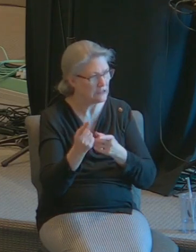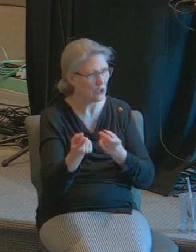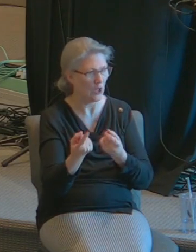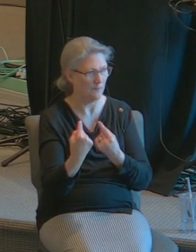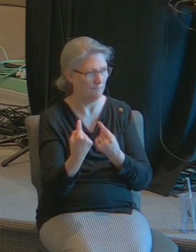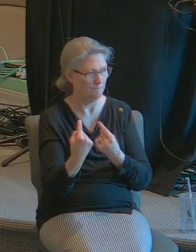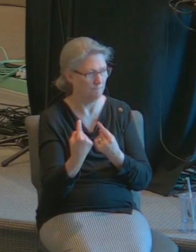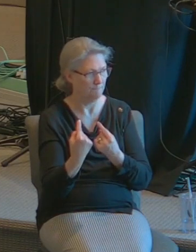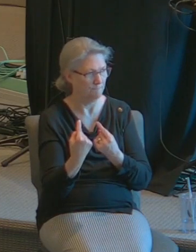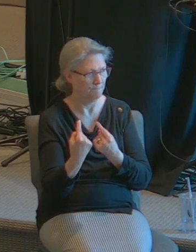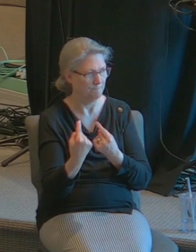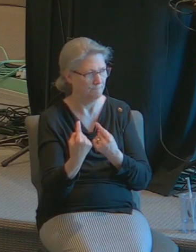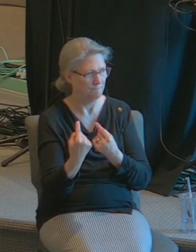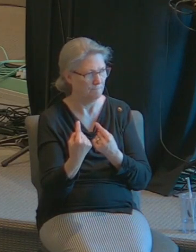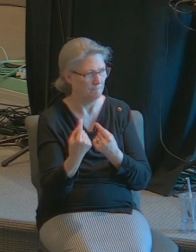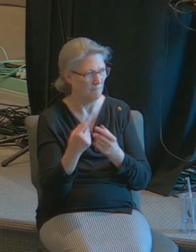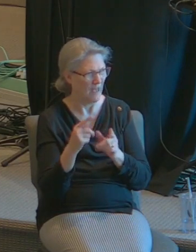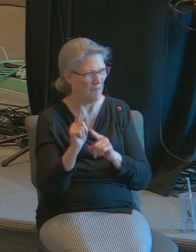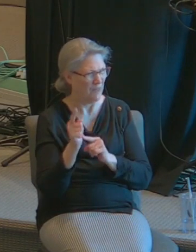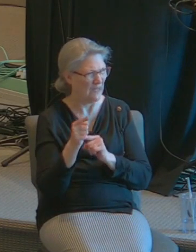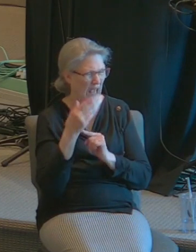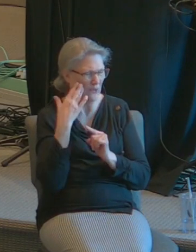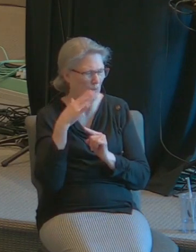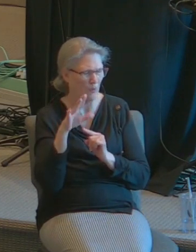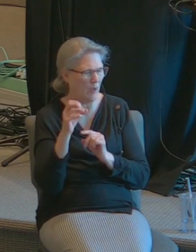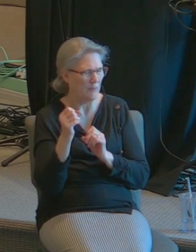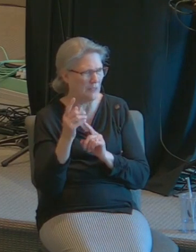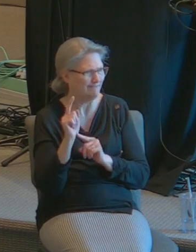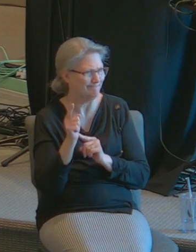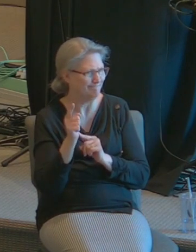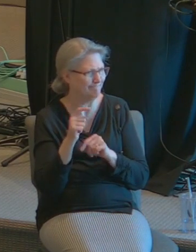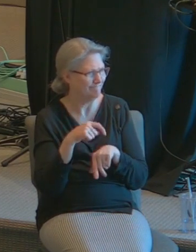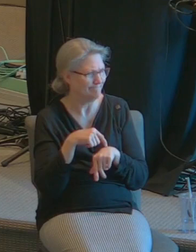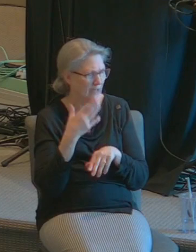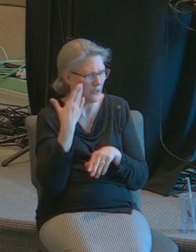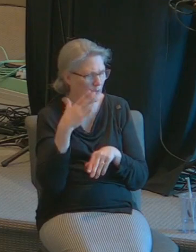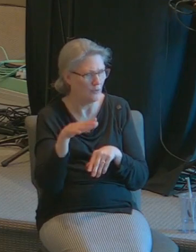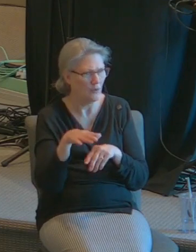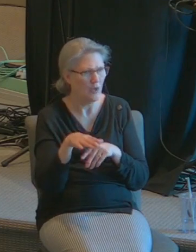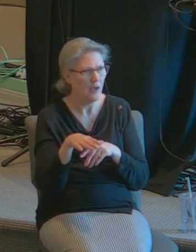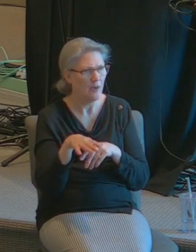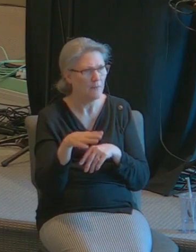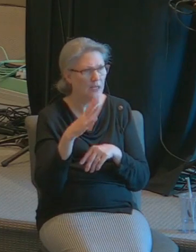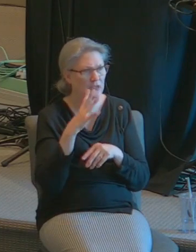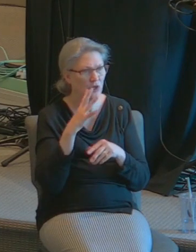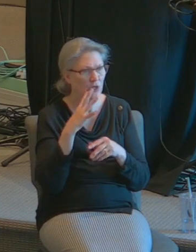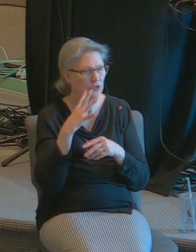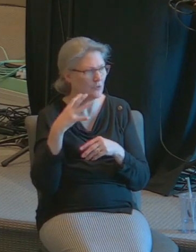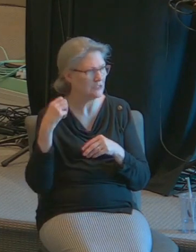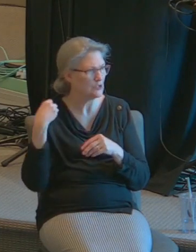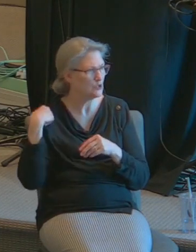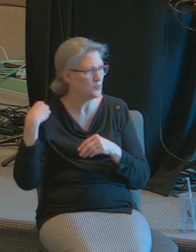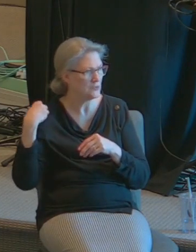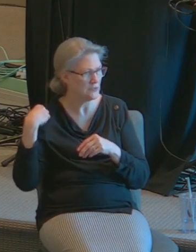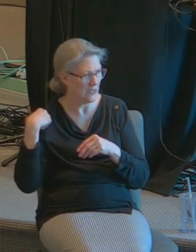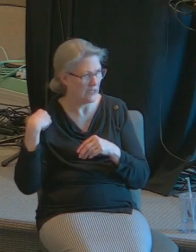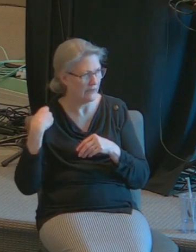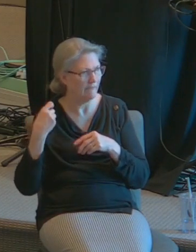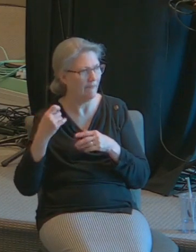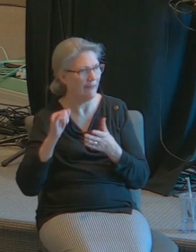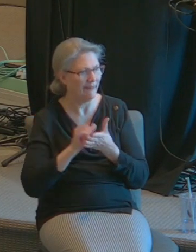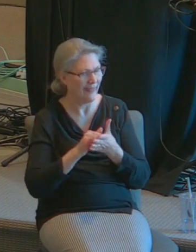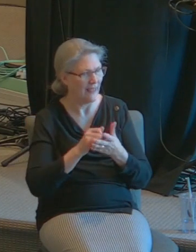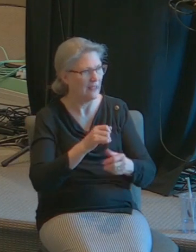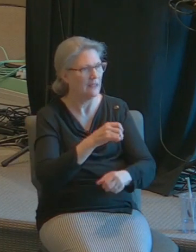how many minutes I don't remember but I spoke to the superintendent and I said I'll tell you what let's do